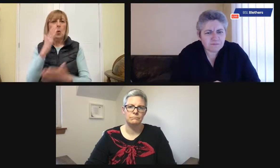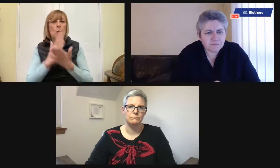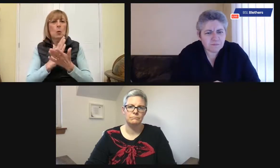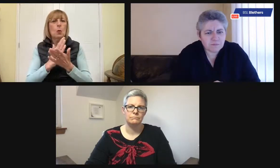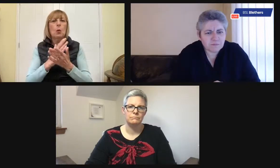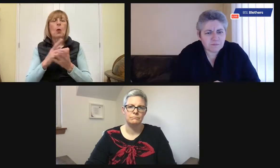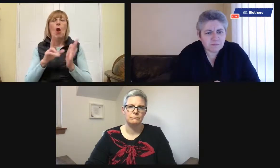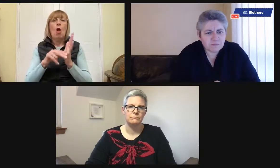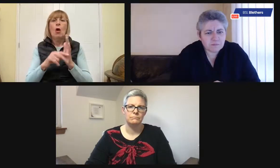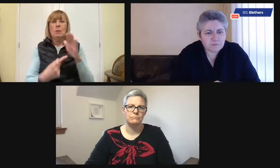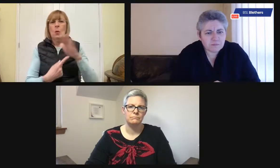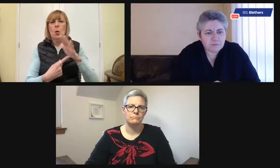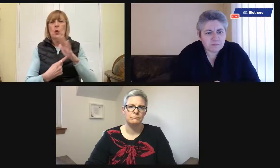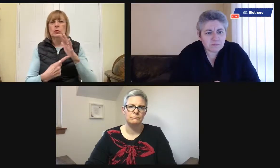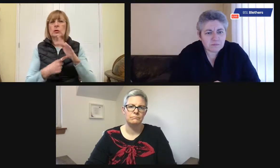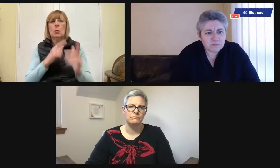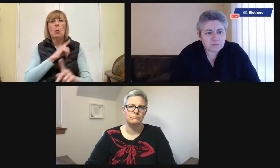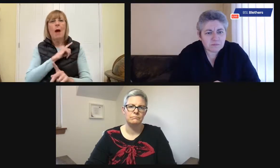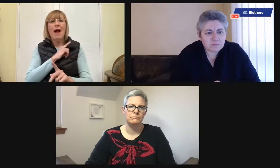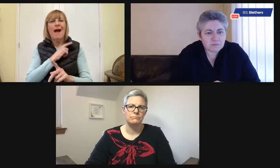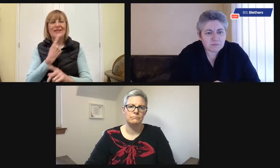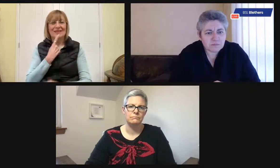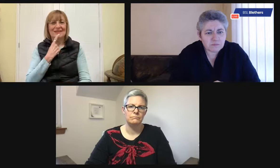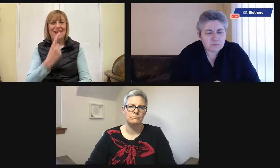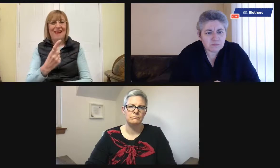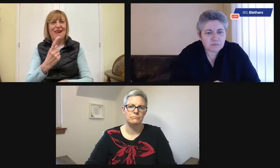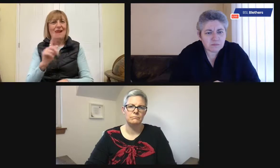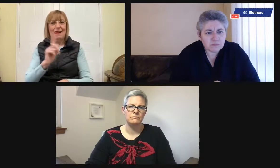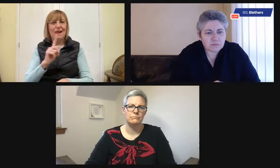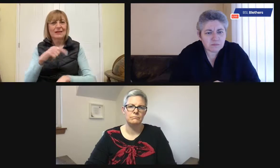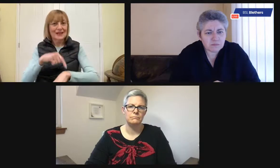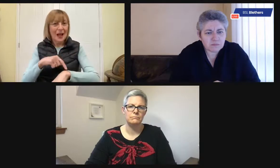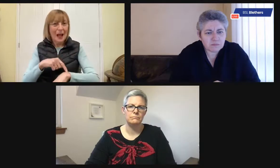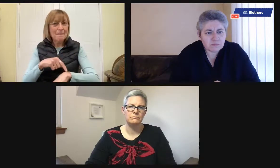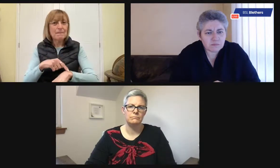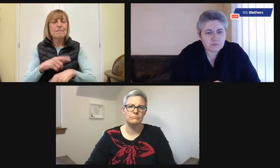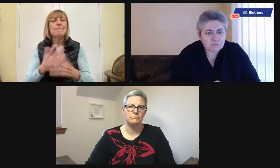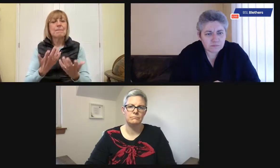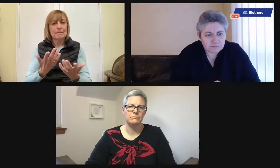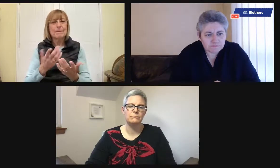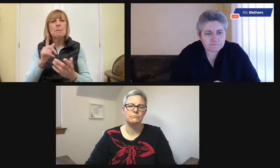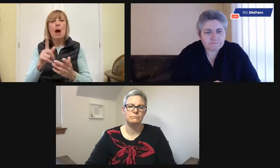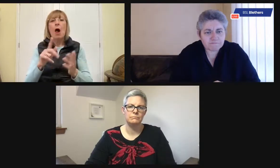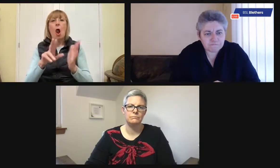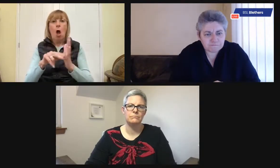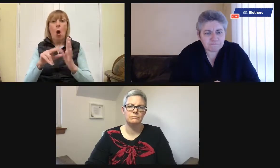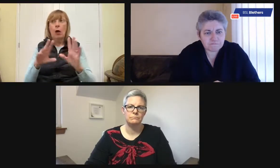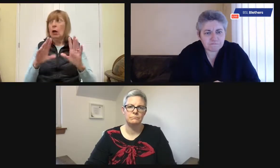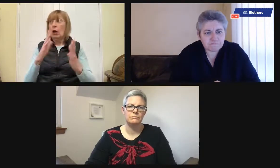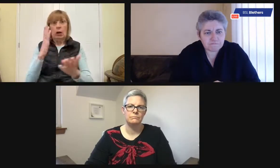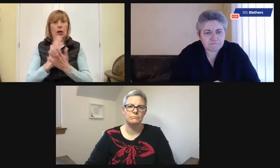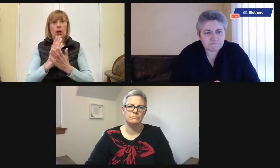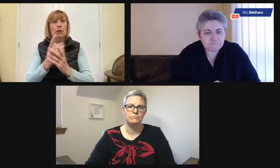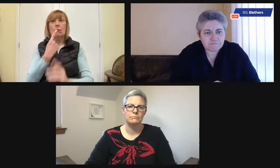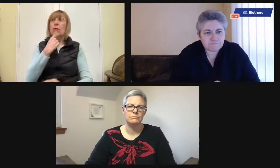Yeah. A clock is obviously very important, because it tells you what time it is.